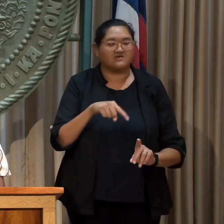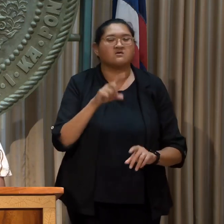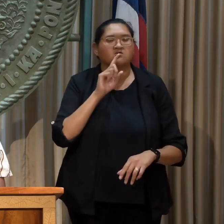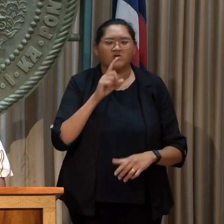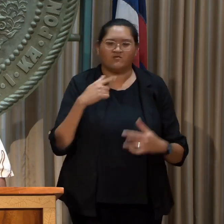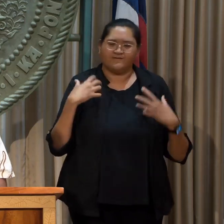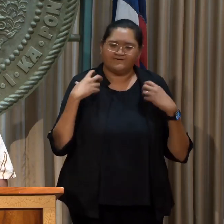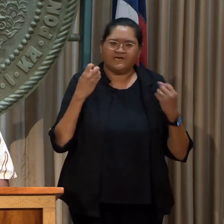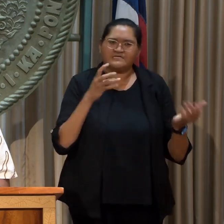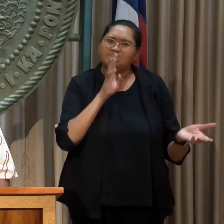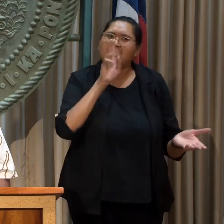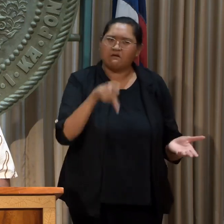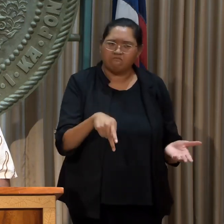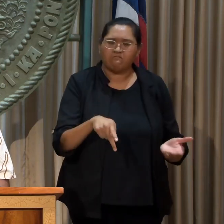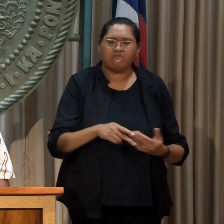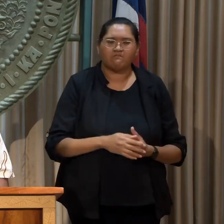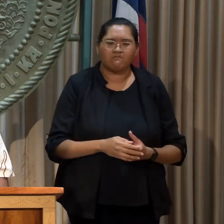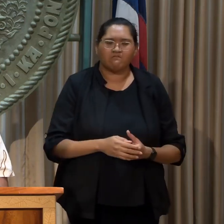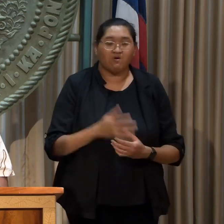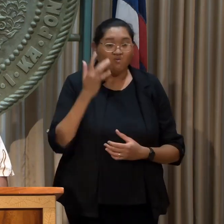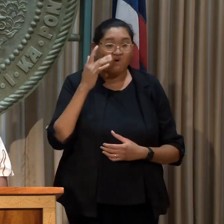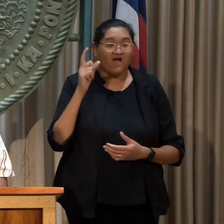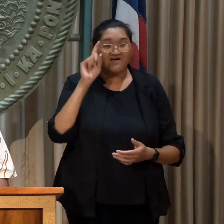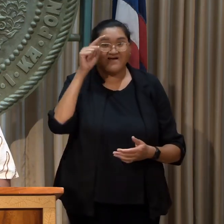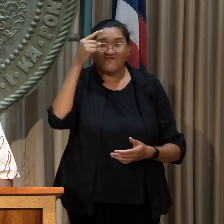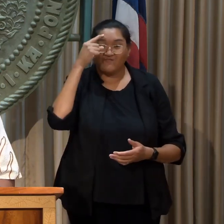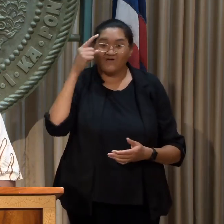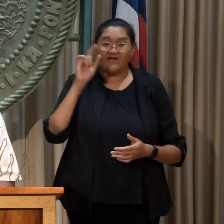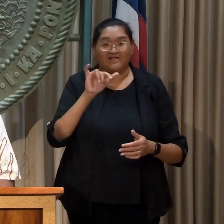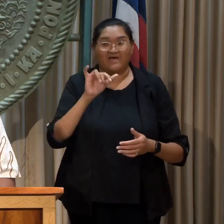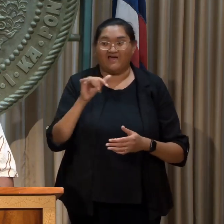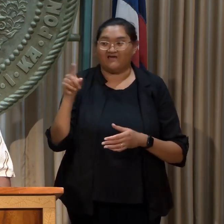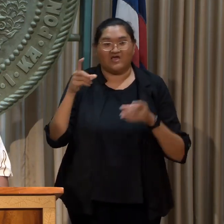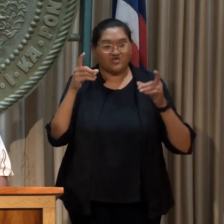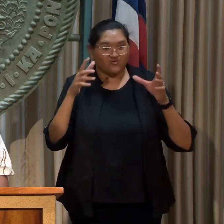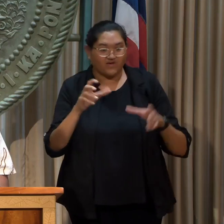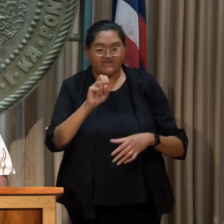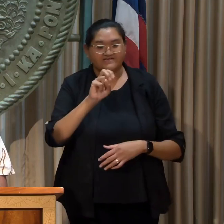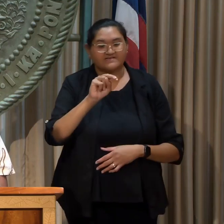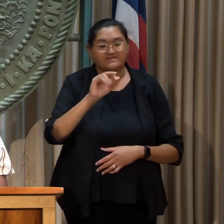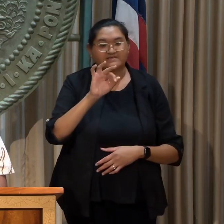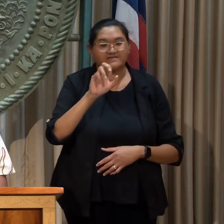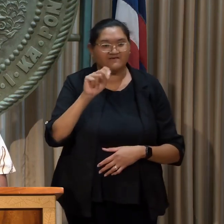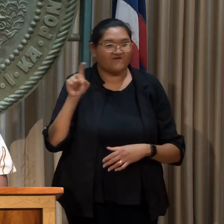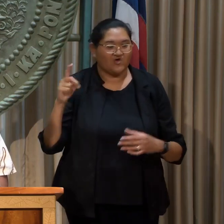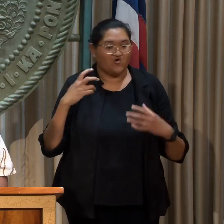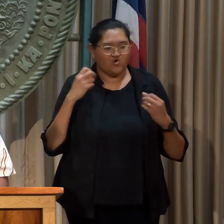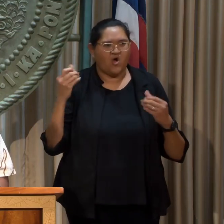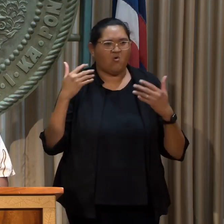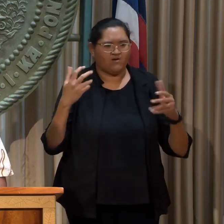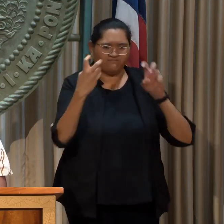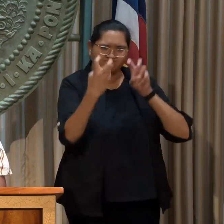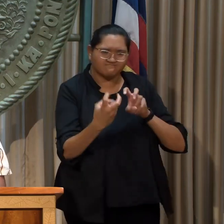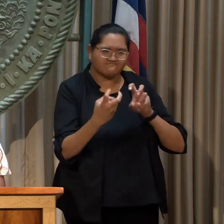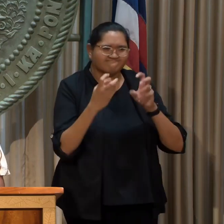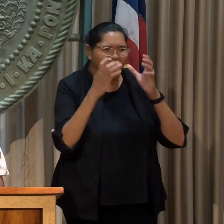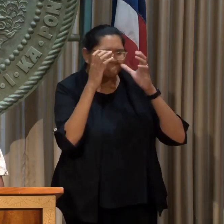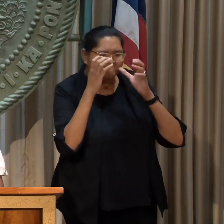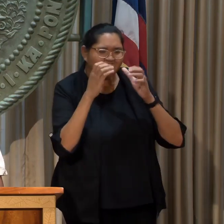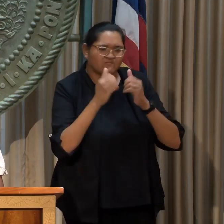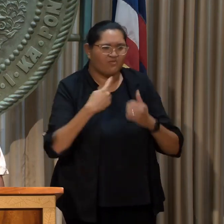courage to speak up, and because government officials, like Director Sniffin, have the courage to sit down and listen.